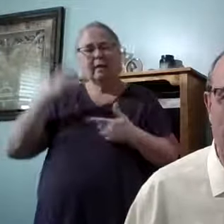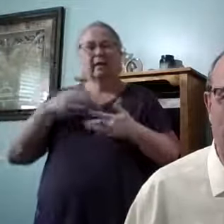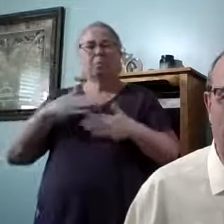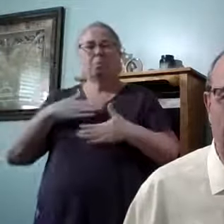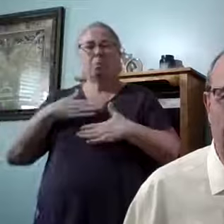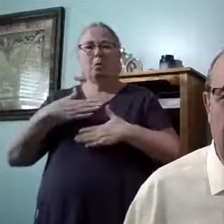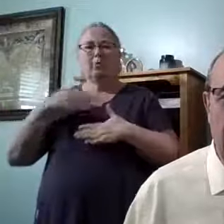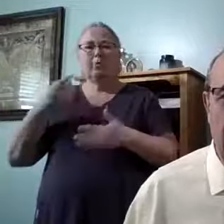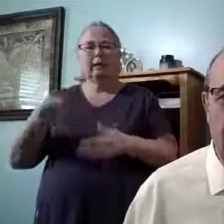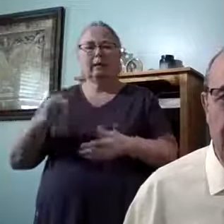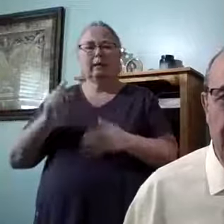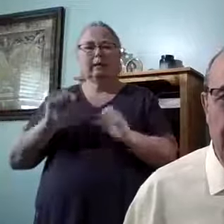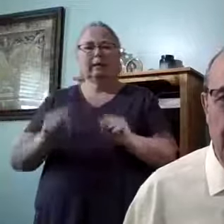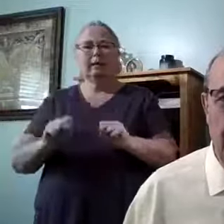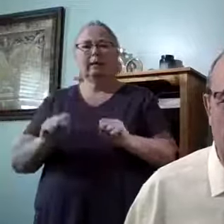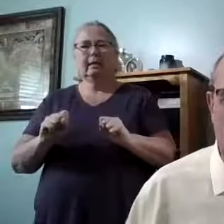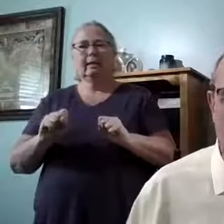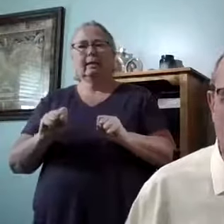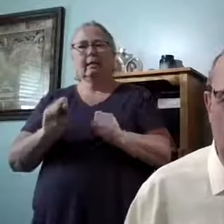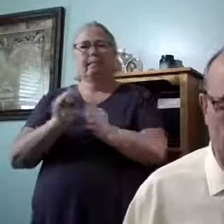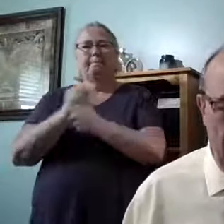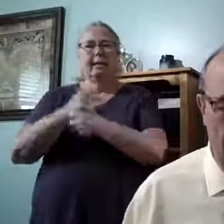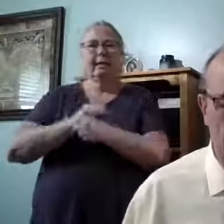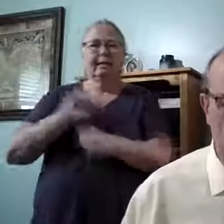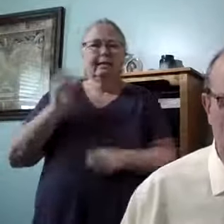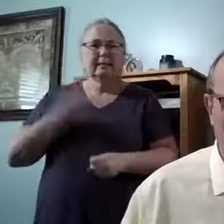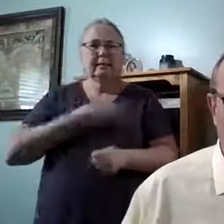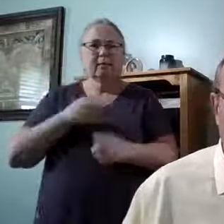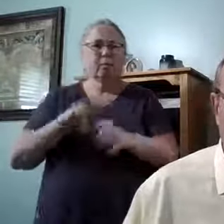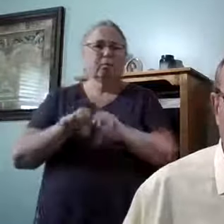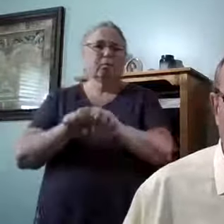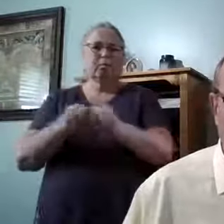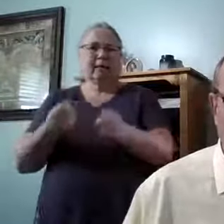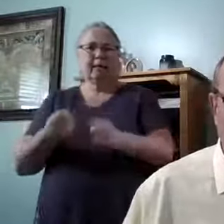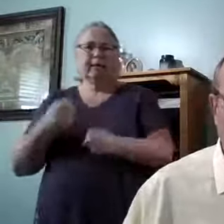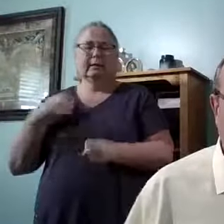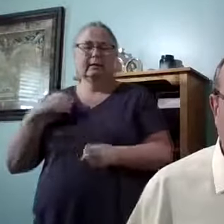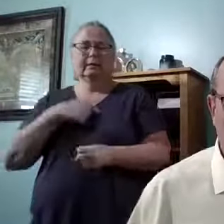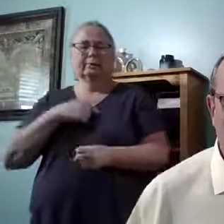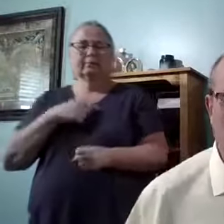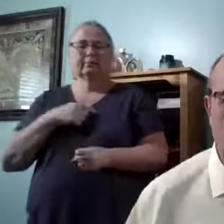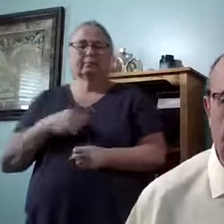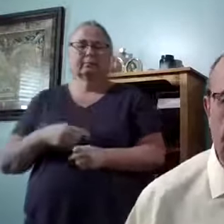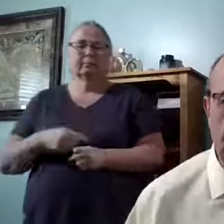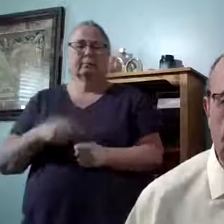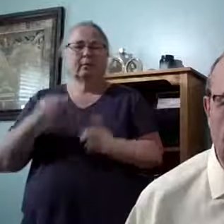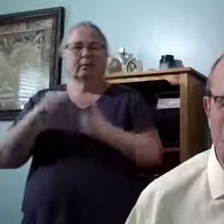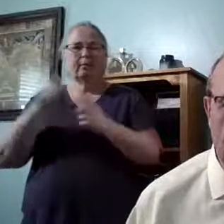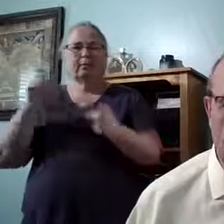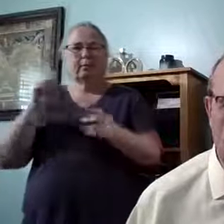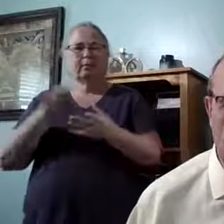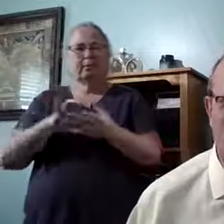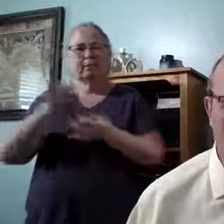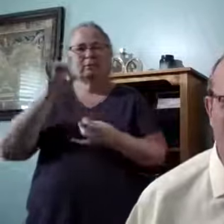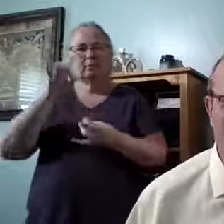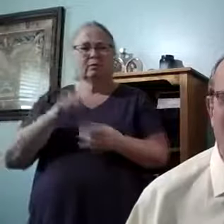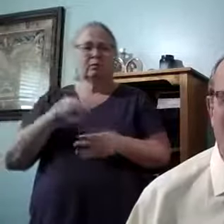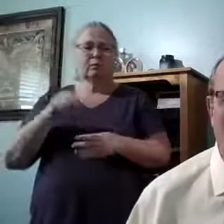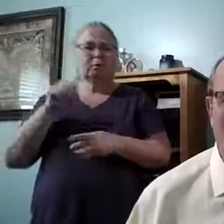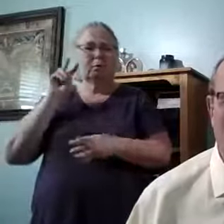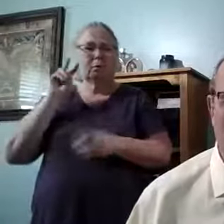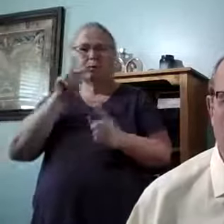there can either make us or break us. And so from the spiritual point of view,